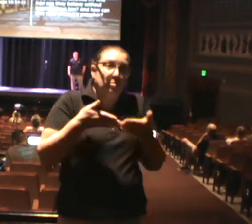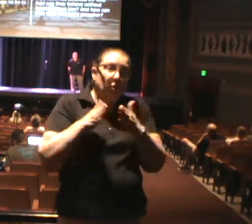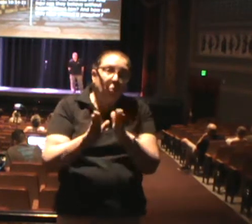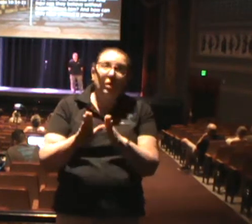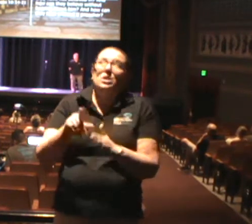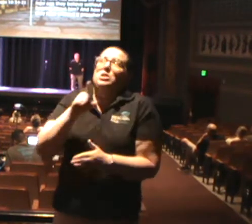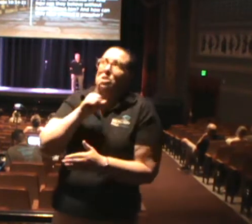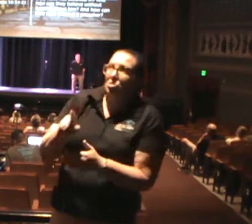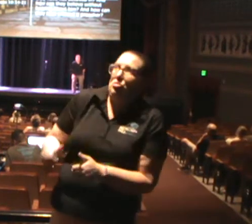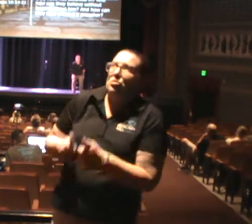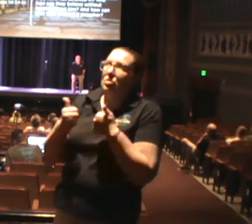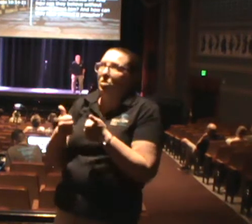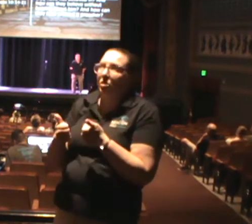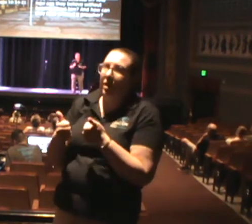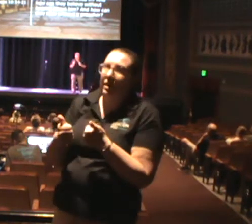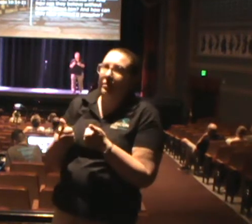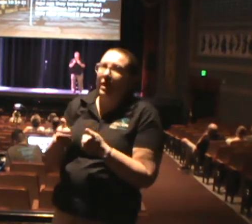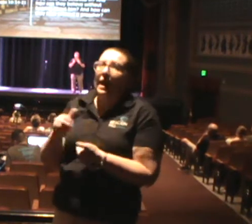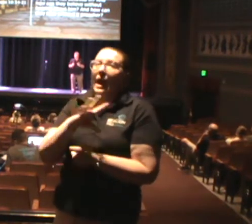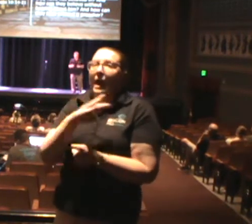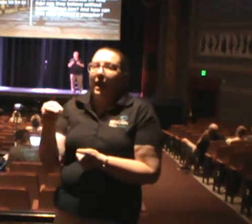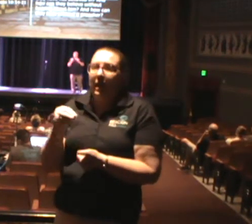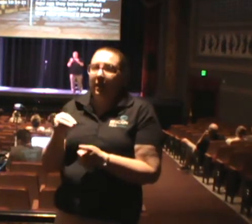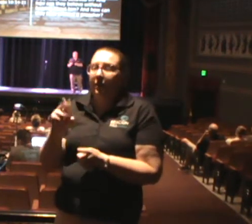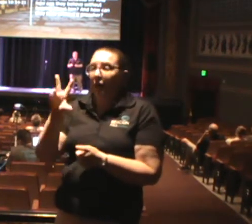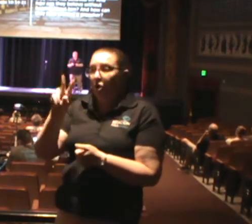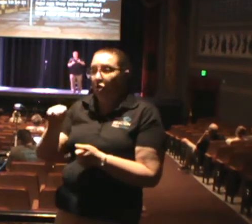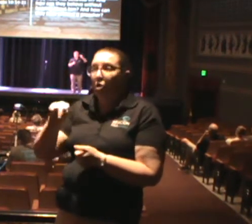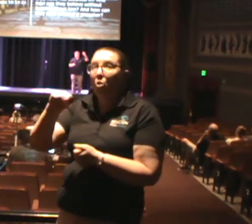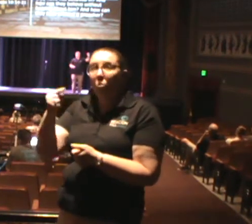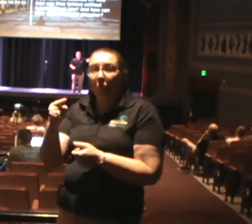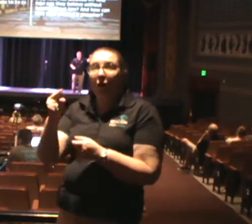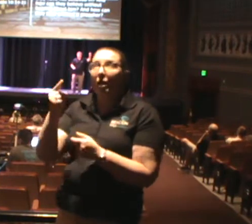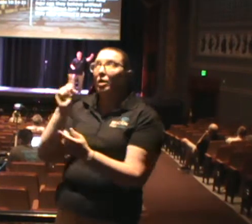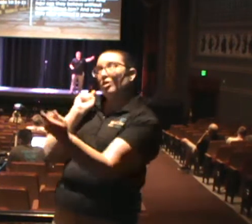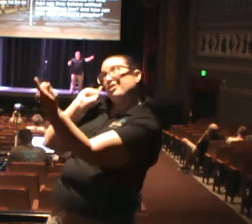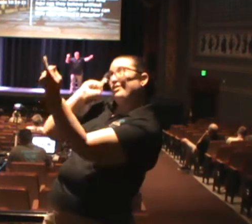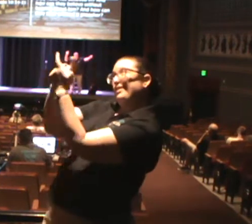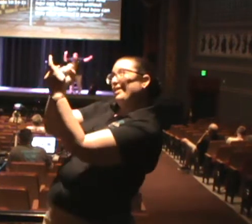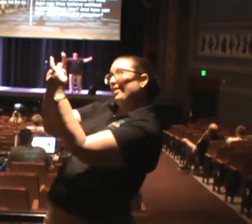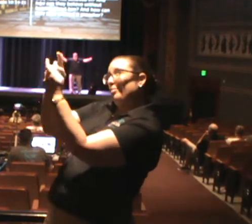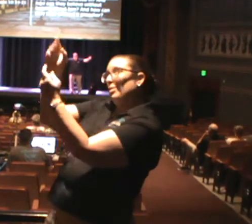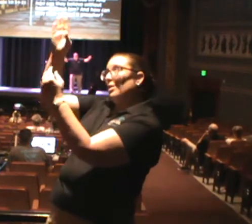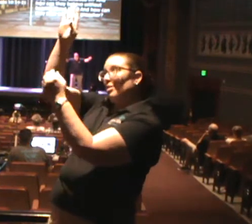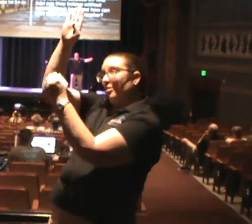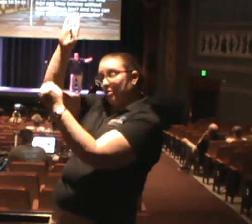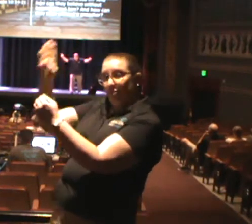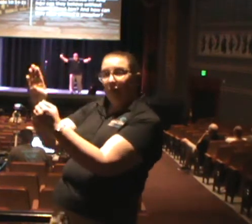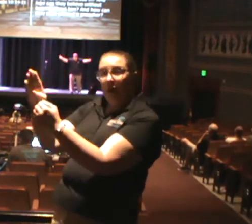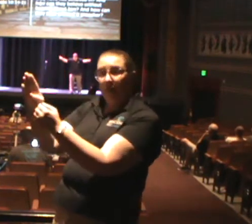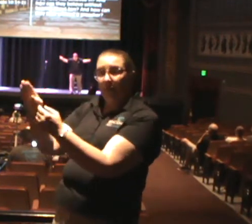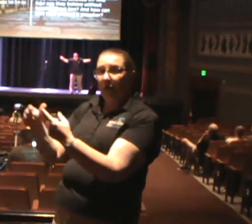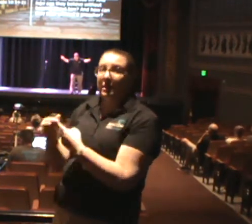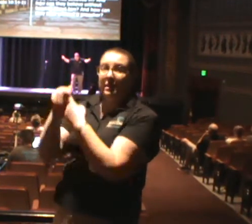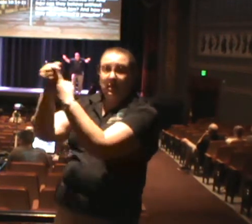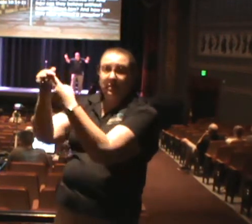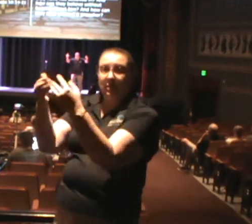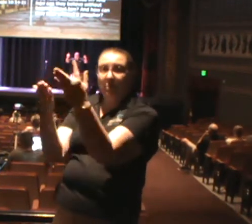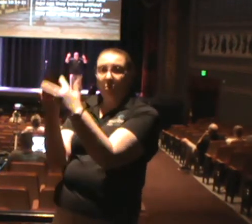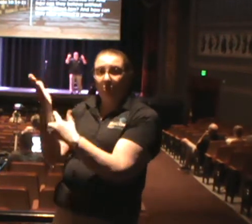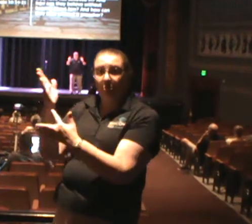what, church people? No one. No one comes to the Father without placing their faith and trust in Jesus Christ.